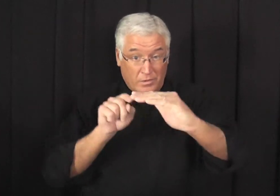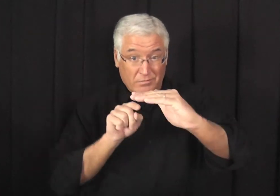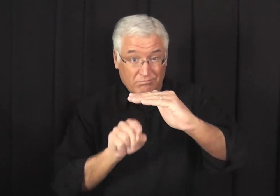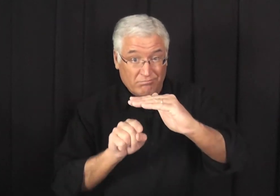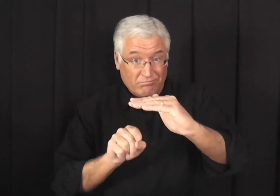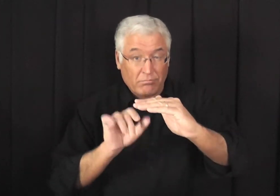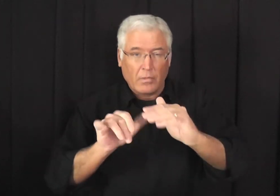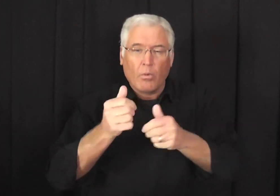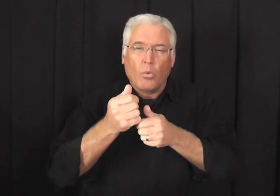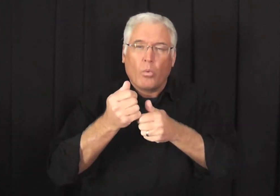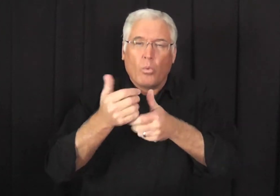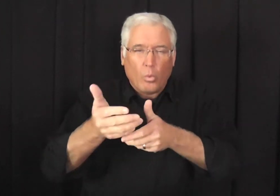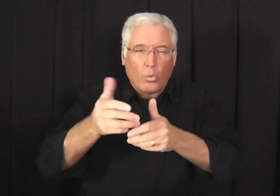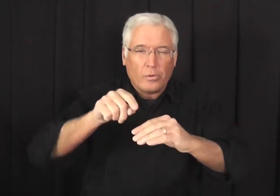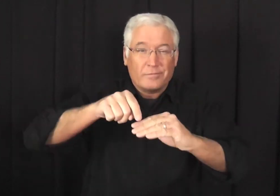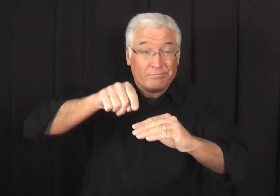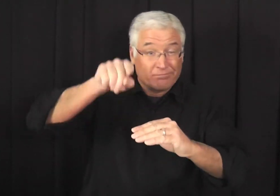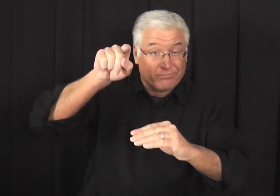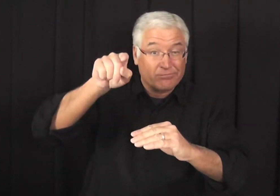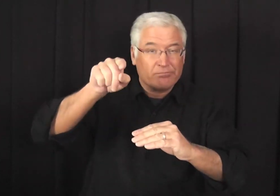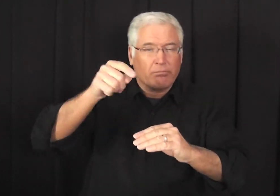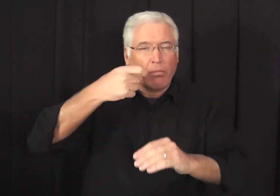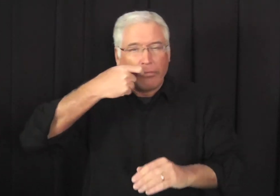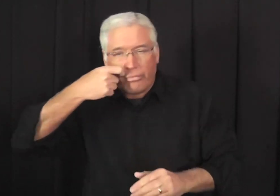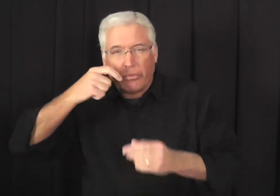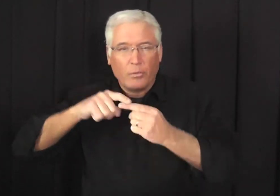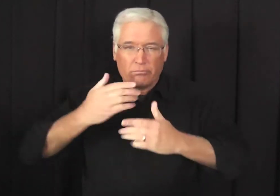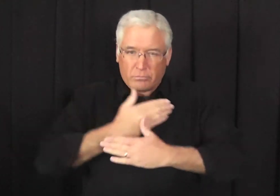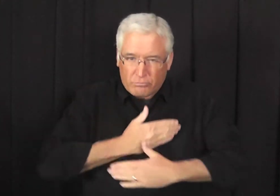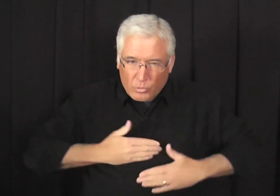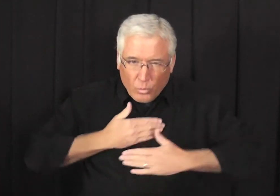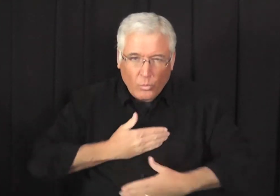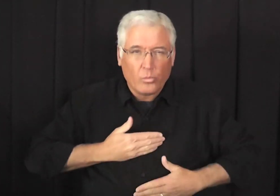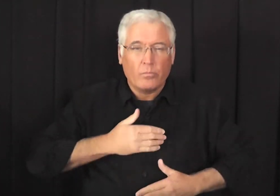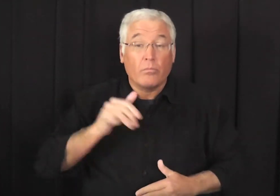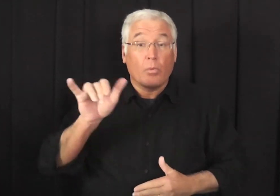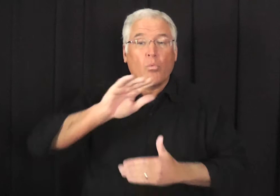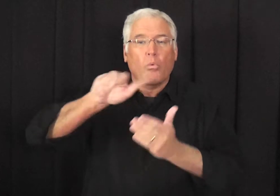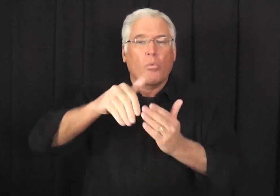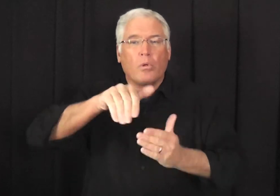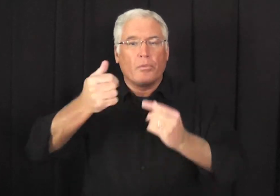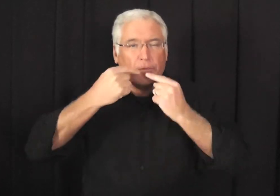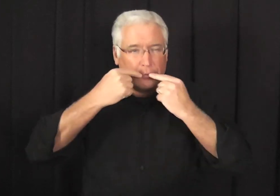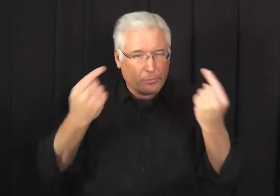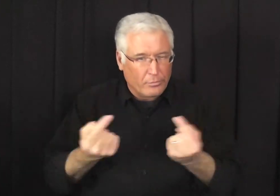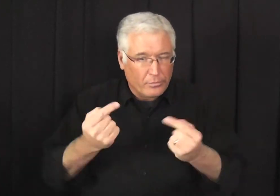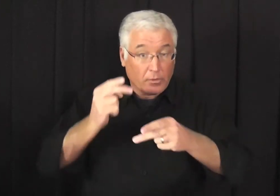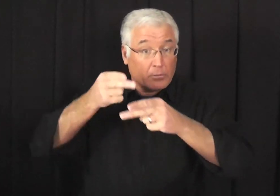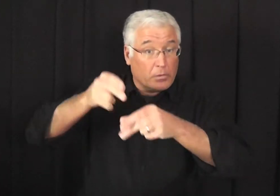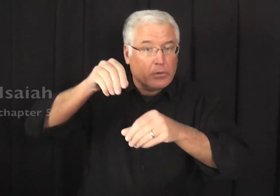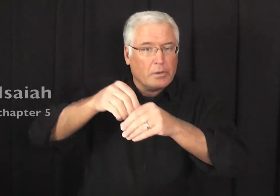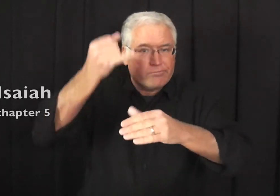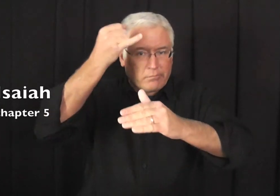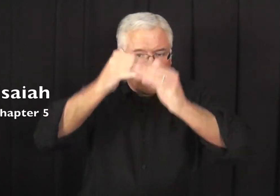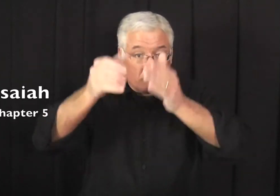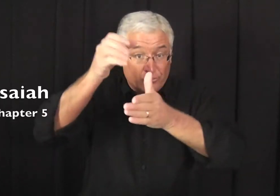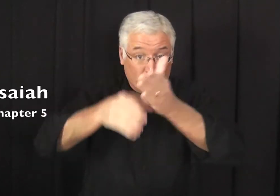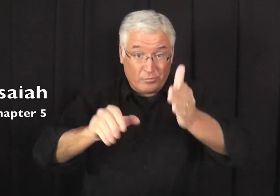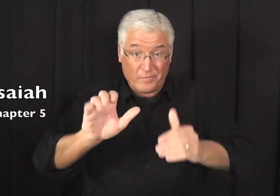The root problem of the addiction of entertainment, and all the other problems